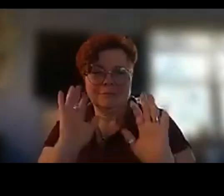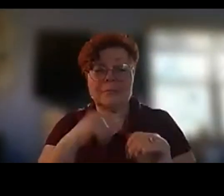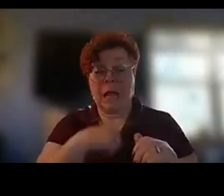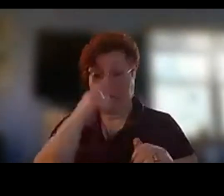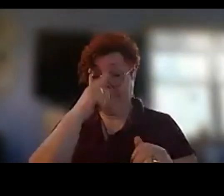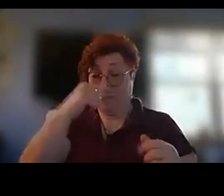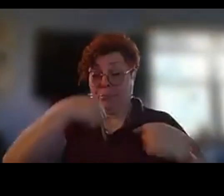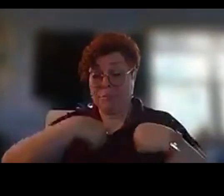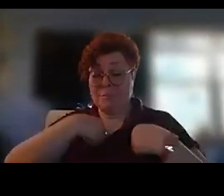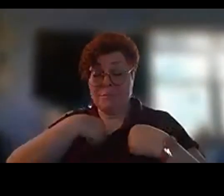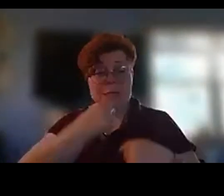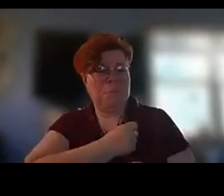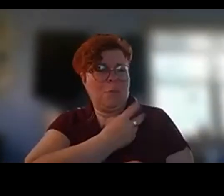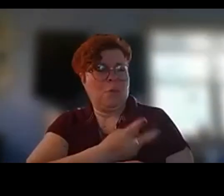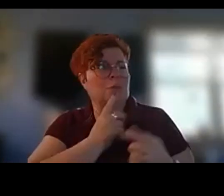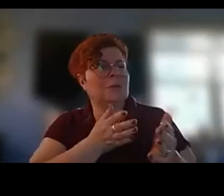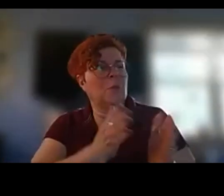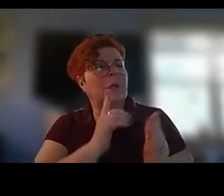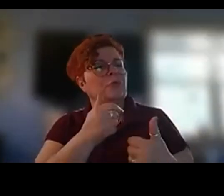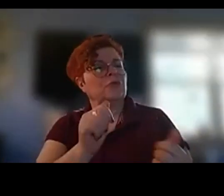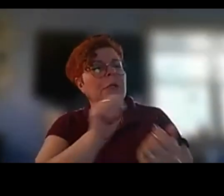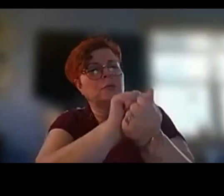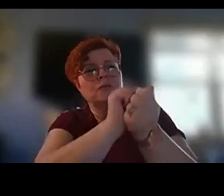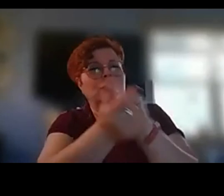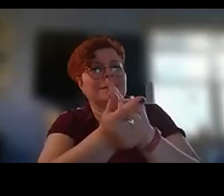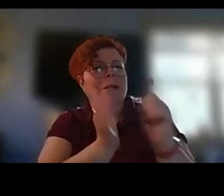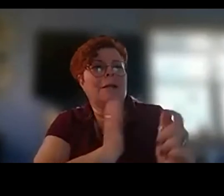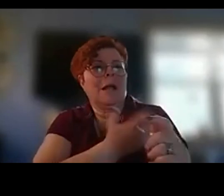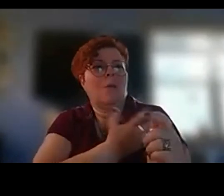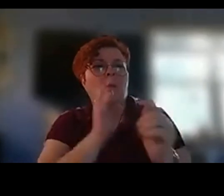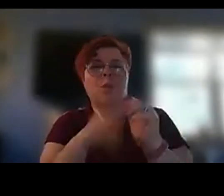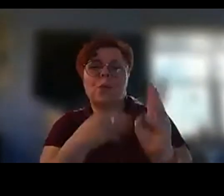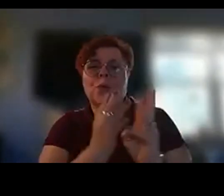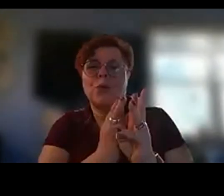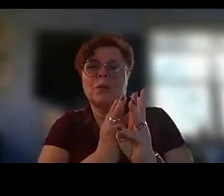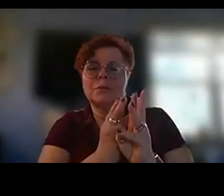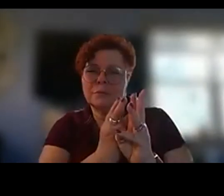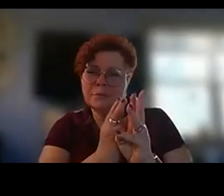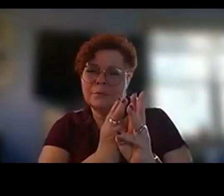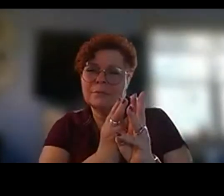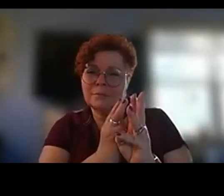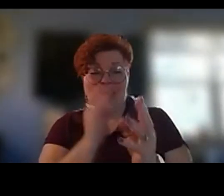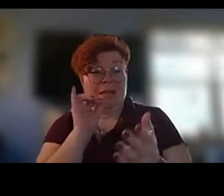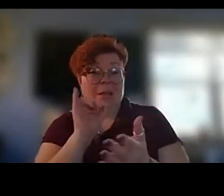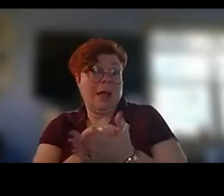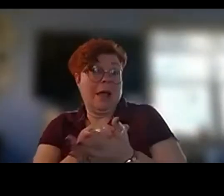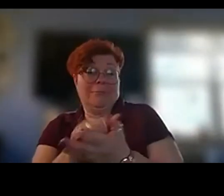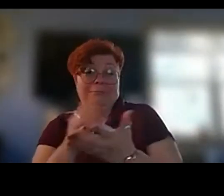way of trying to translate the world um that that i live in um and that could be the